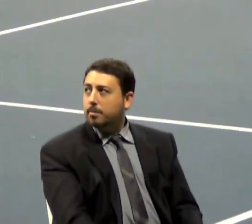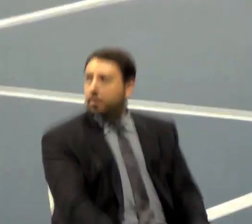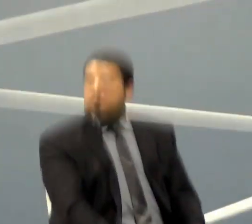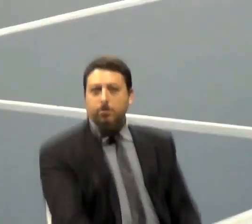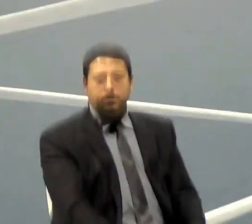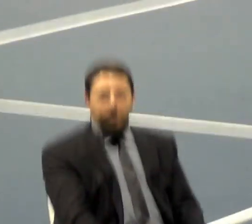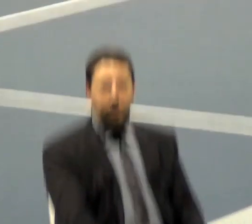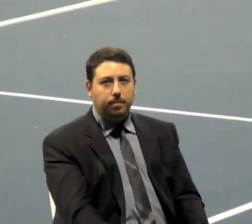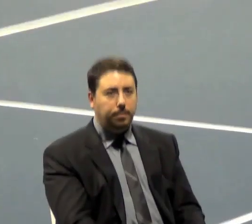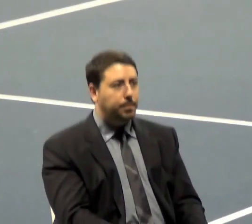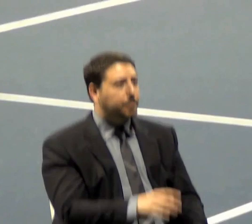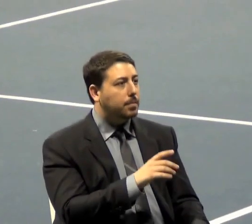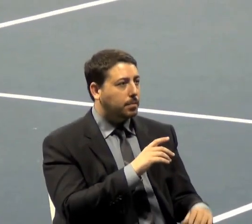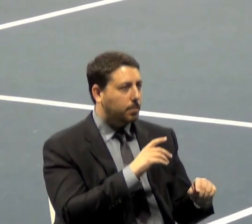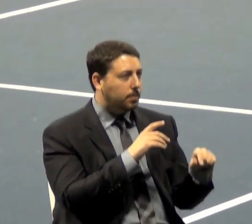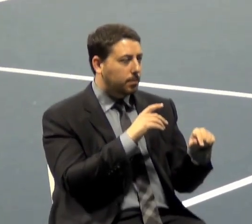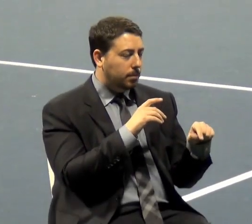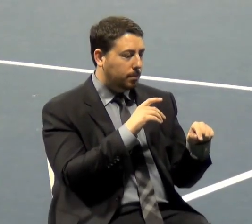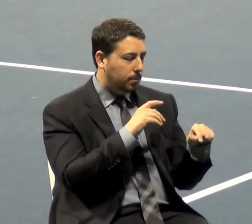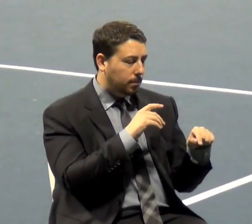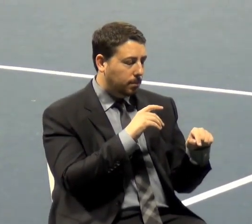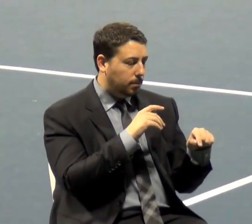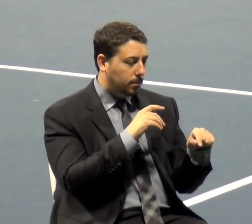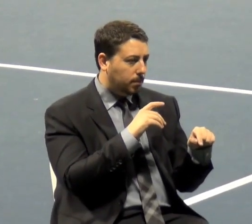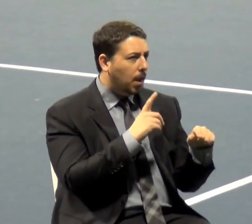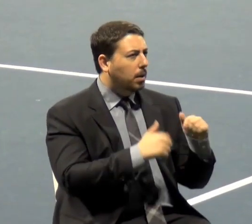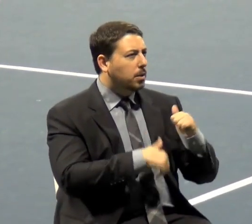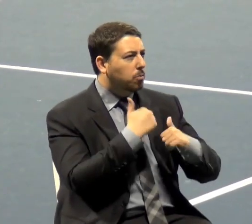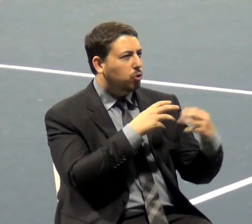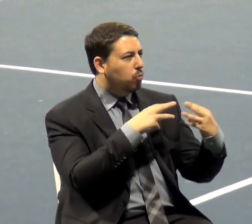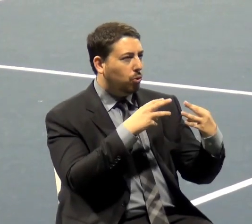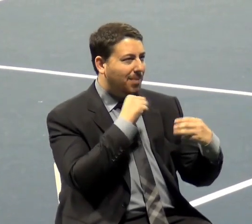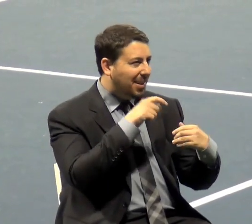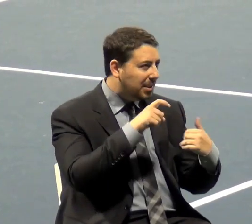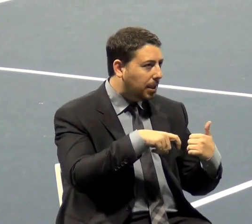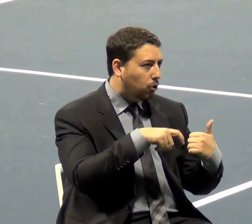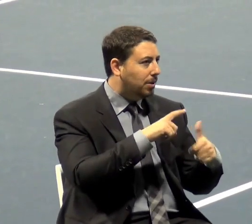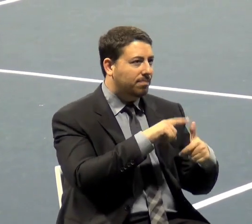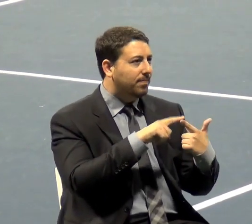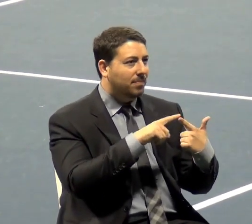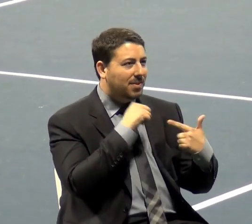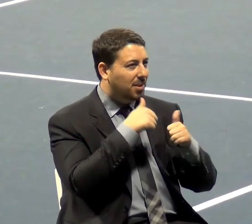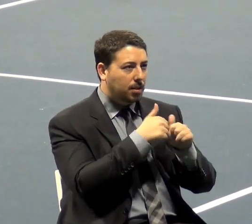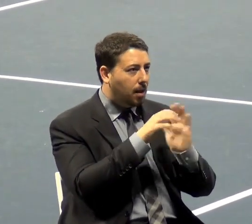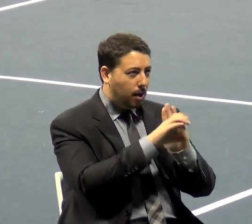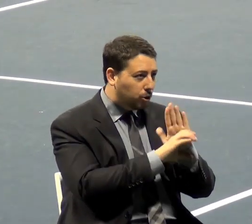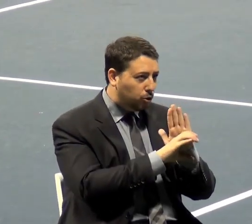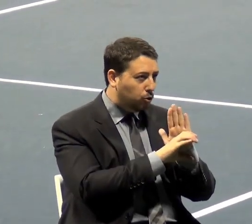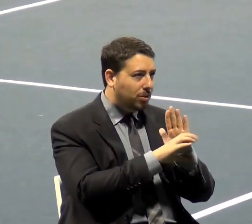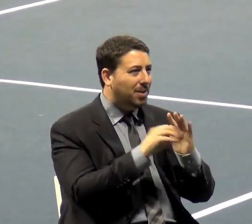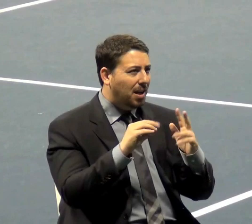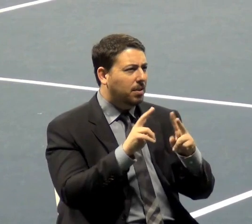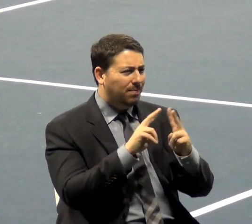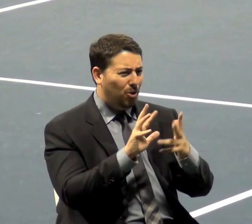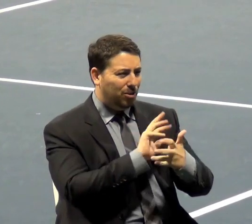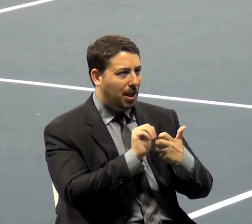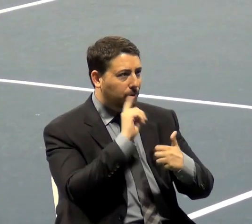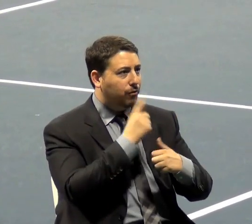But not only must we win the wars that are unnecessary and unconstitutional and very damaging to us both morally as well